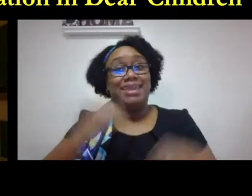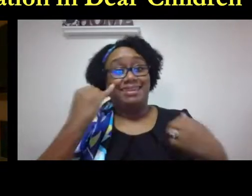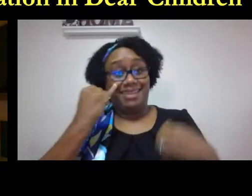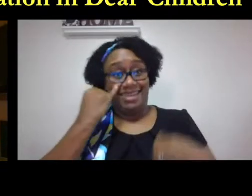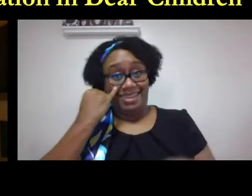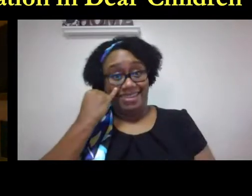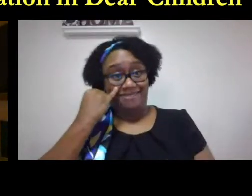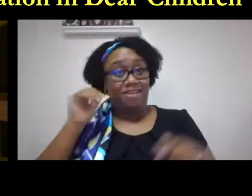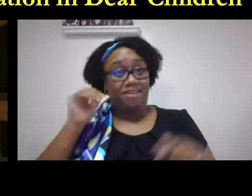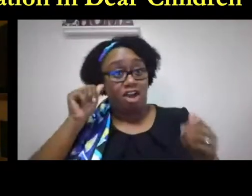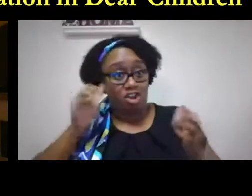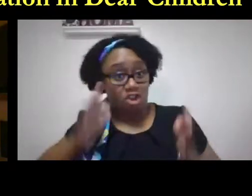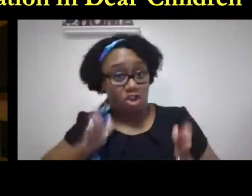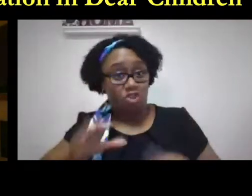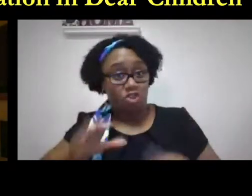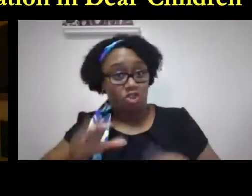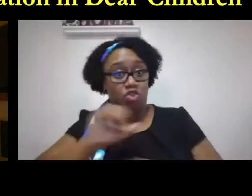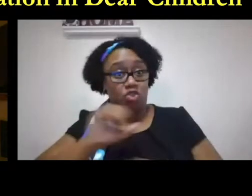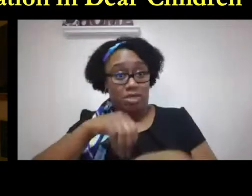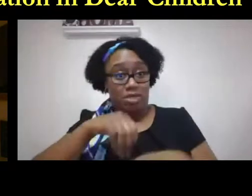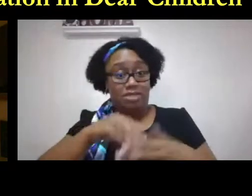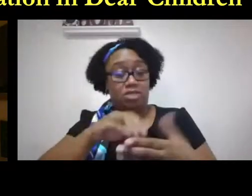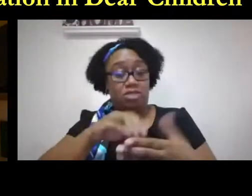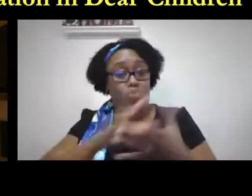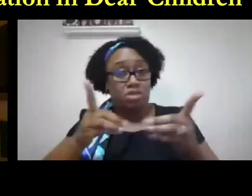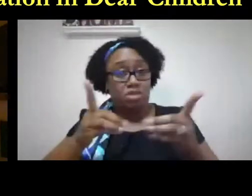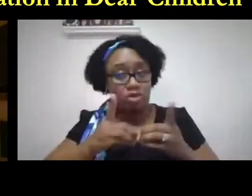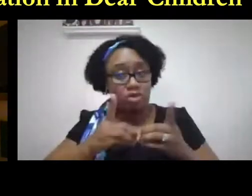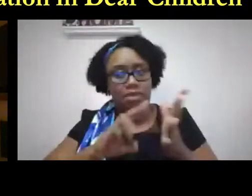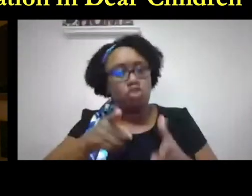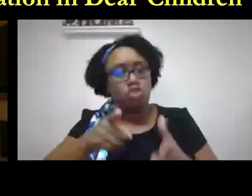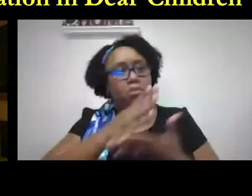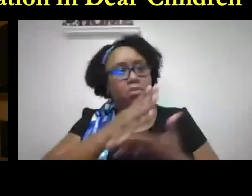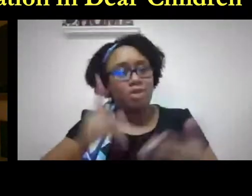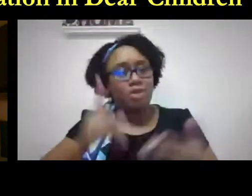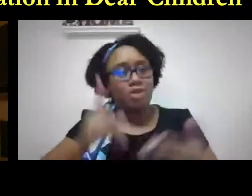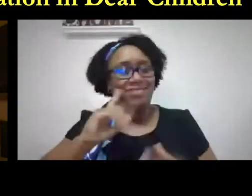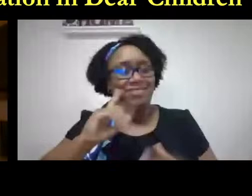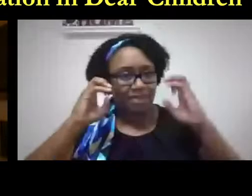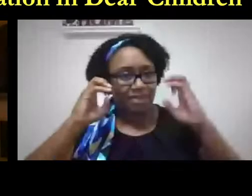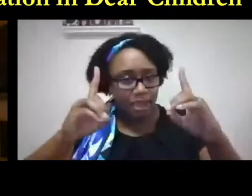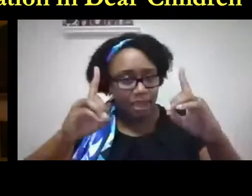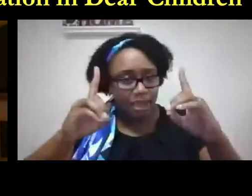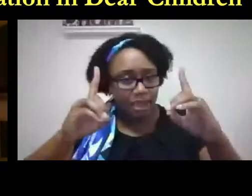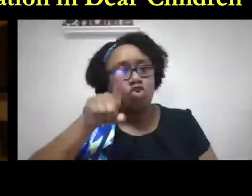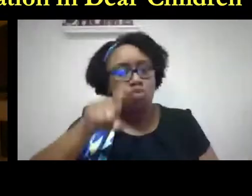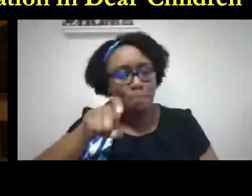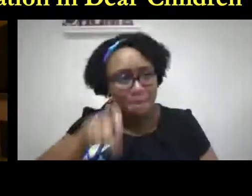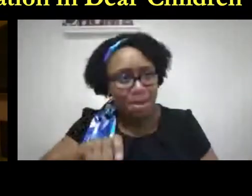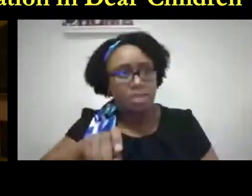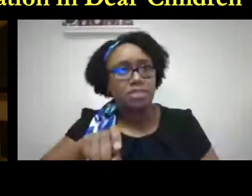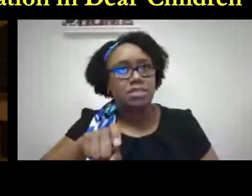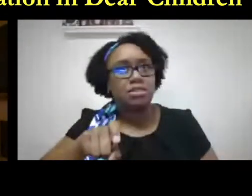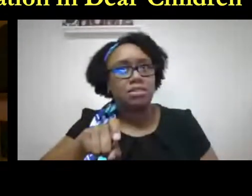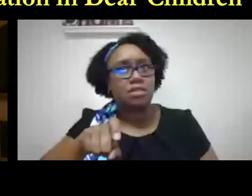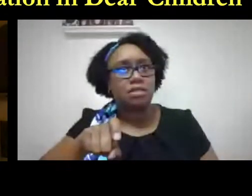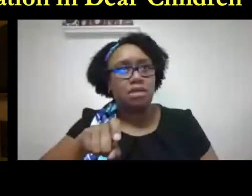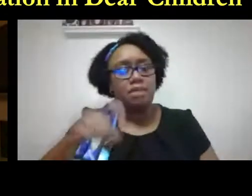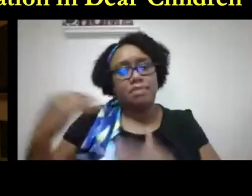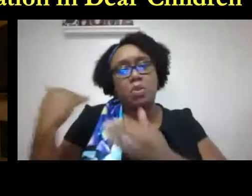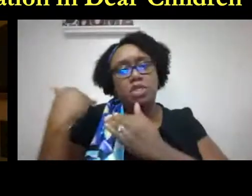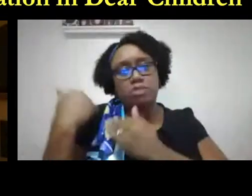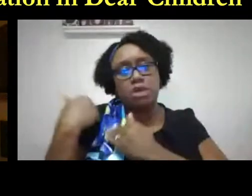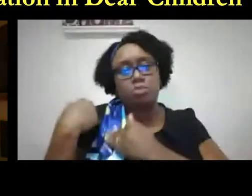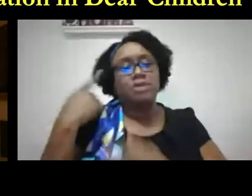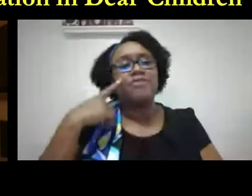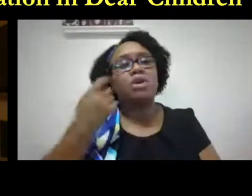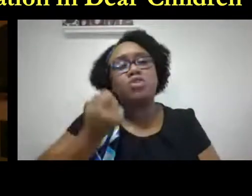and fit into them i think it's important if we are an audiologist working in a school district that